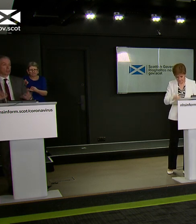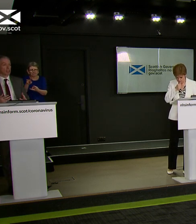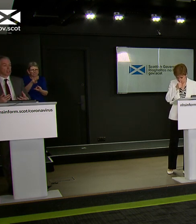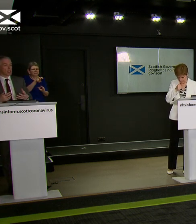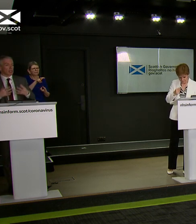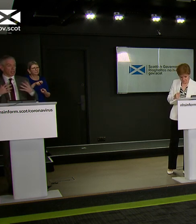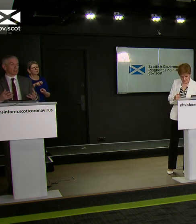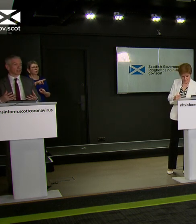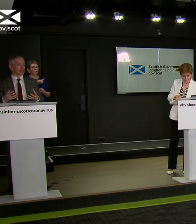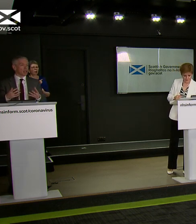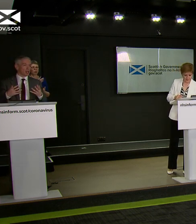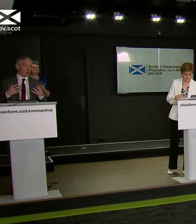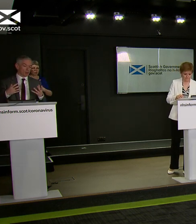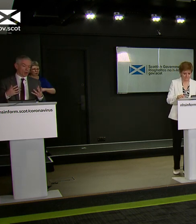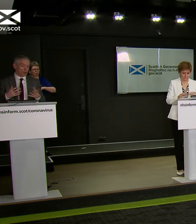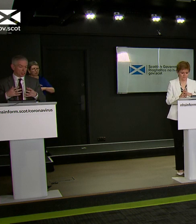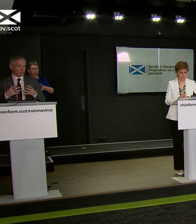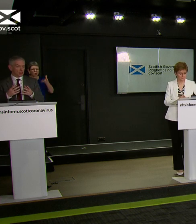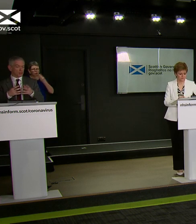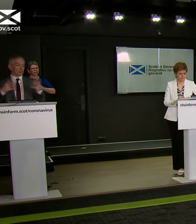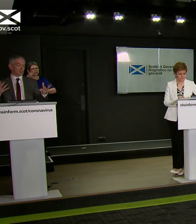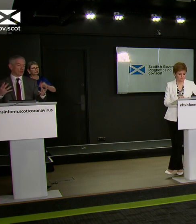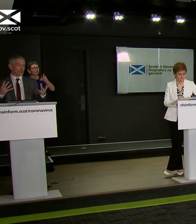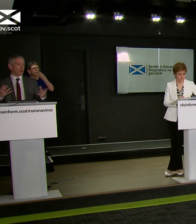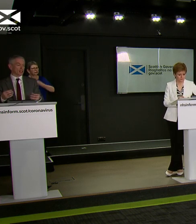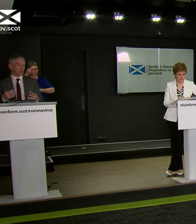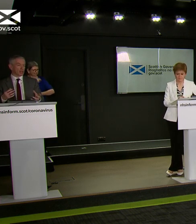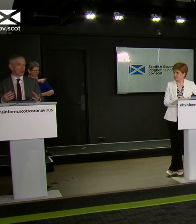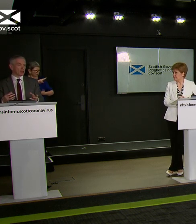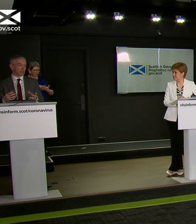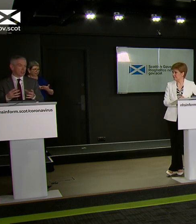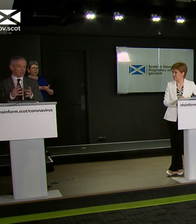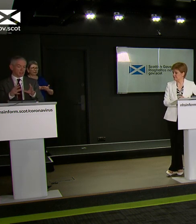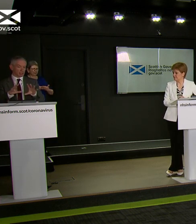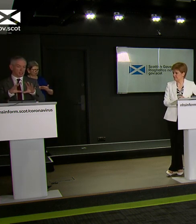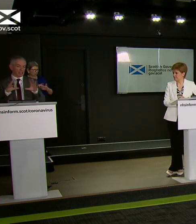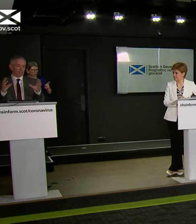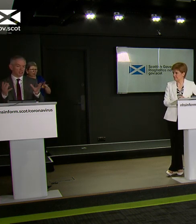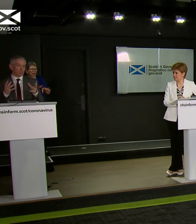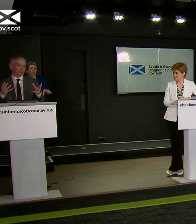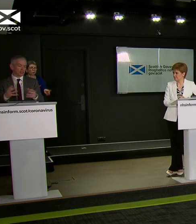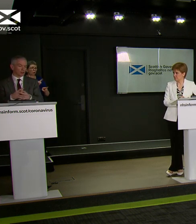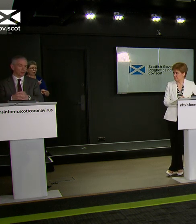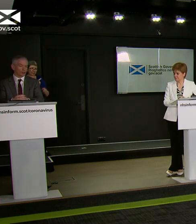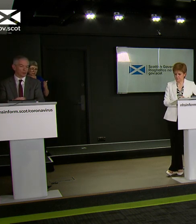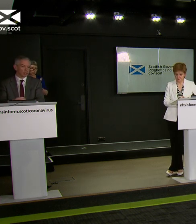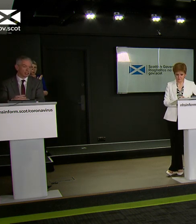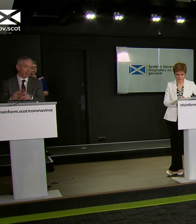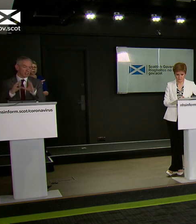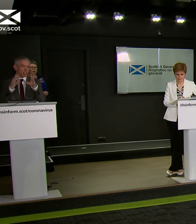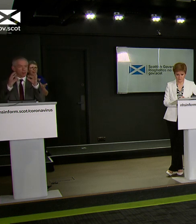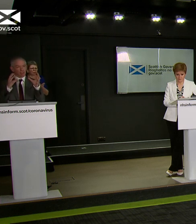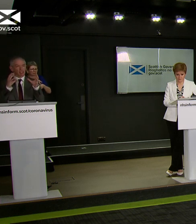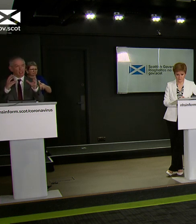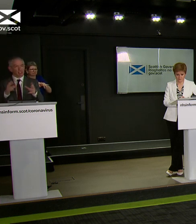constantly learning about how this new virus behaves and exactly its impact on the community.